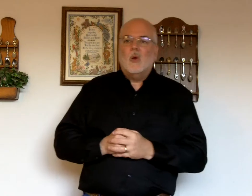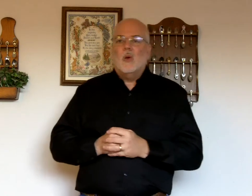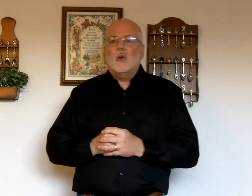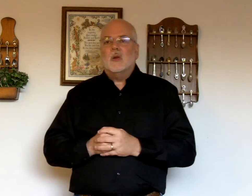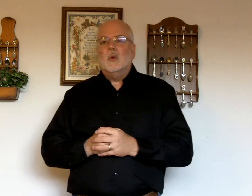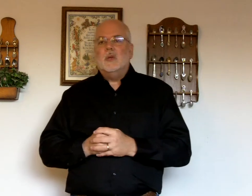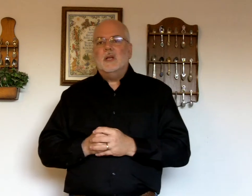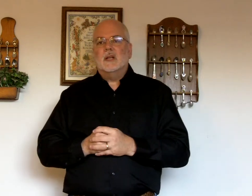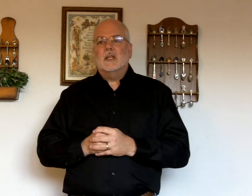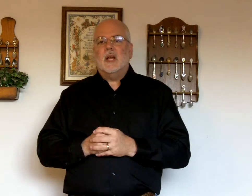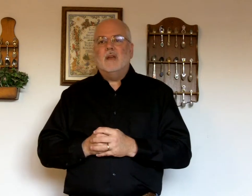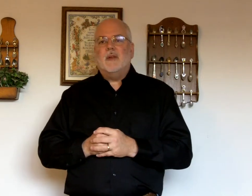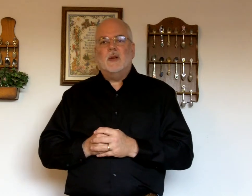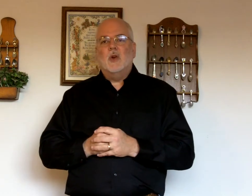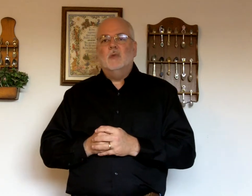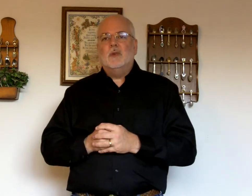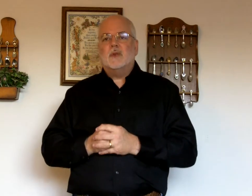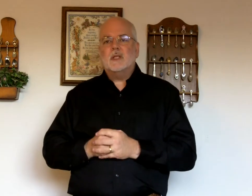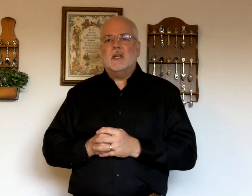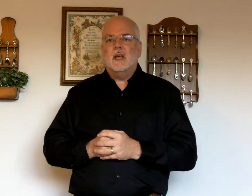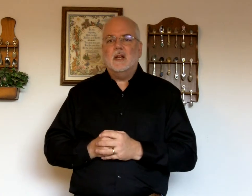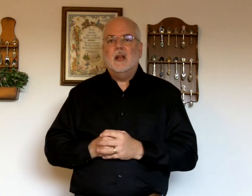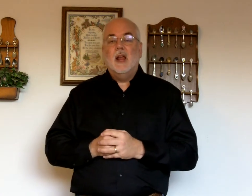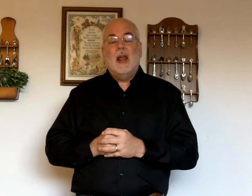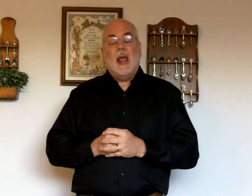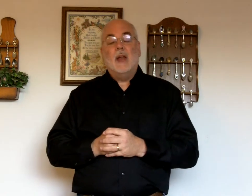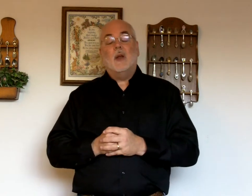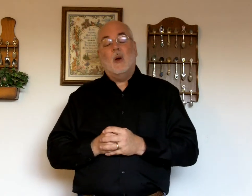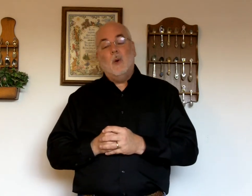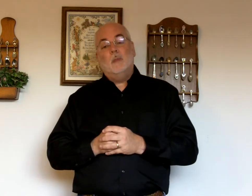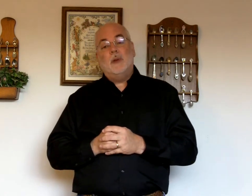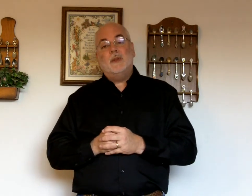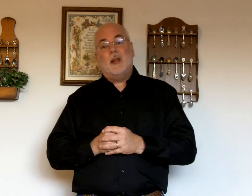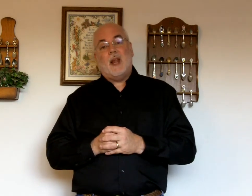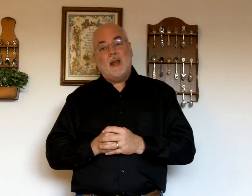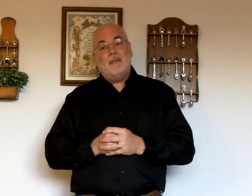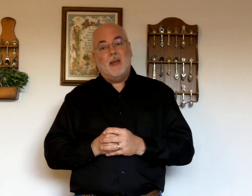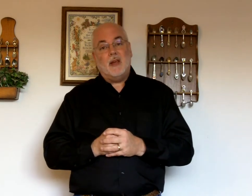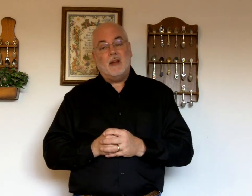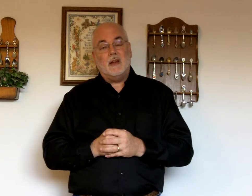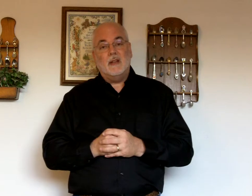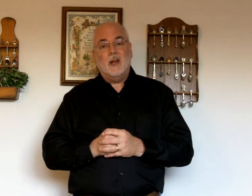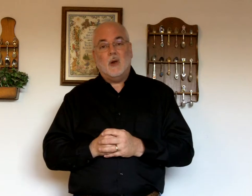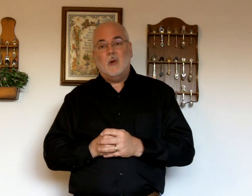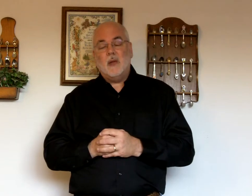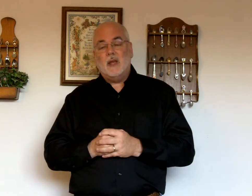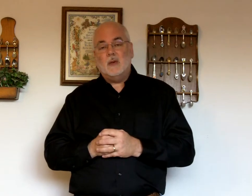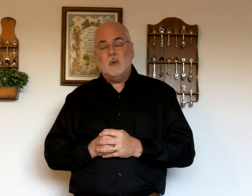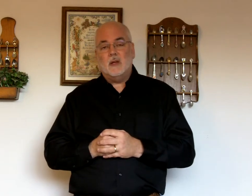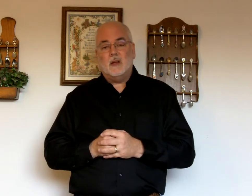who yielded his life, and atonement for sin, and opened the life gate, that all may go in.